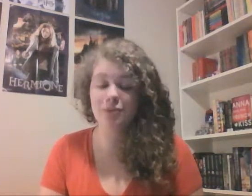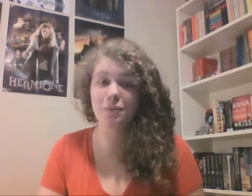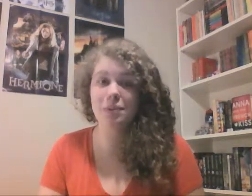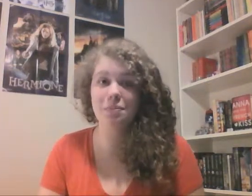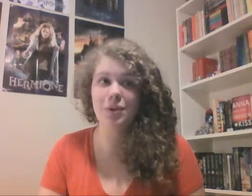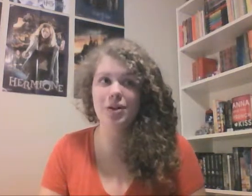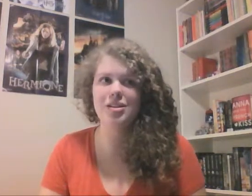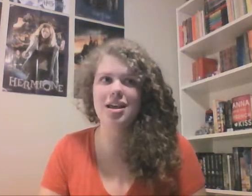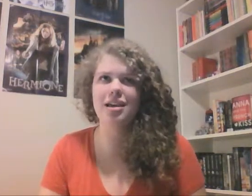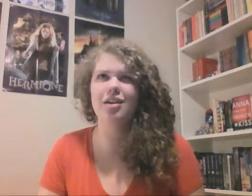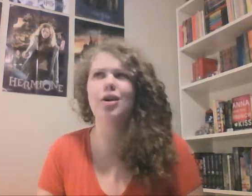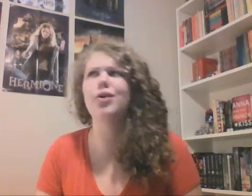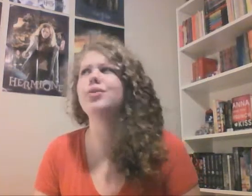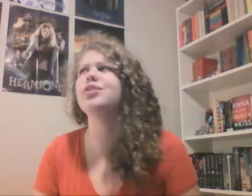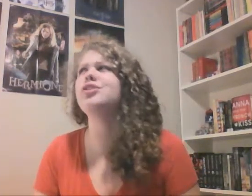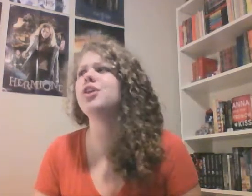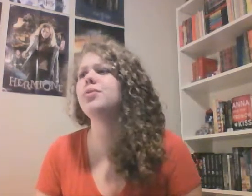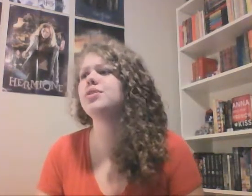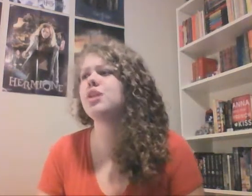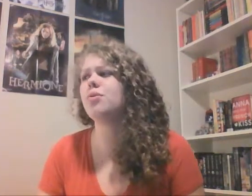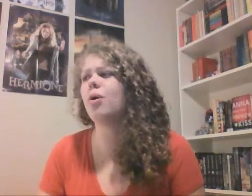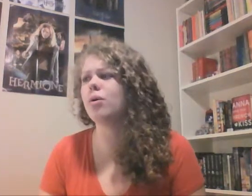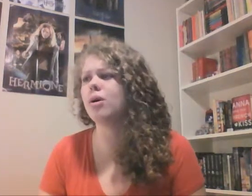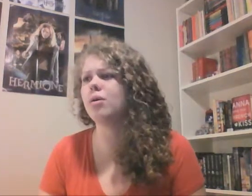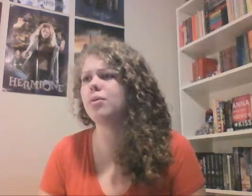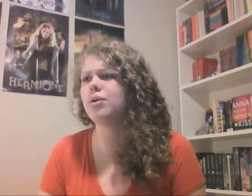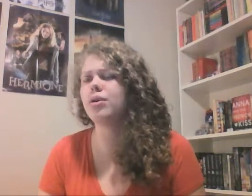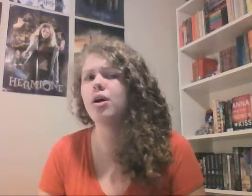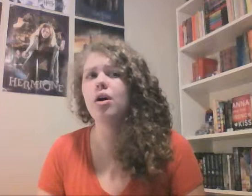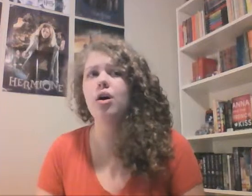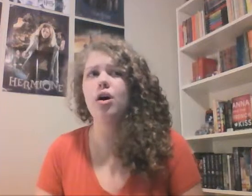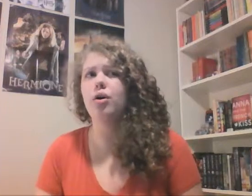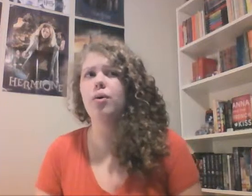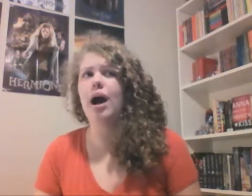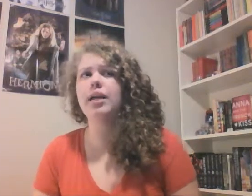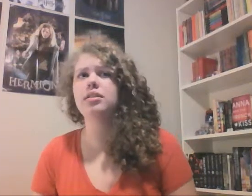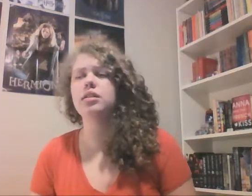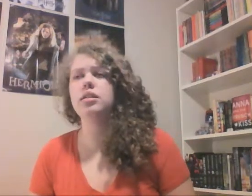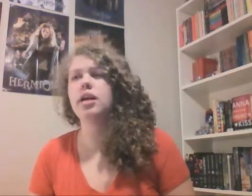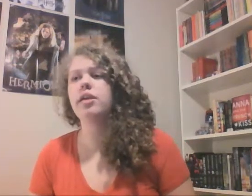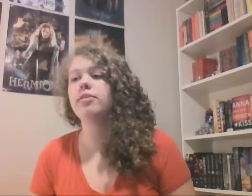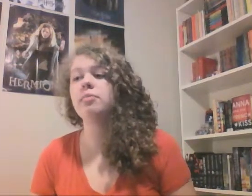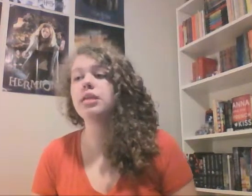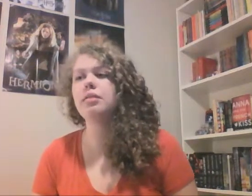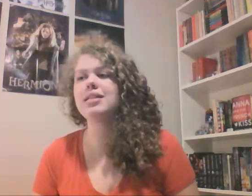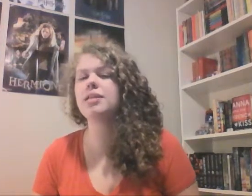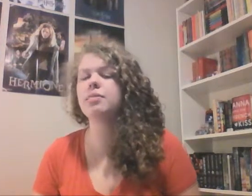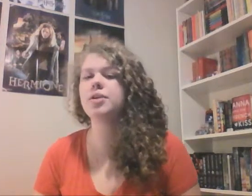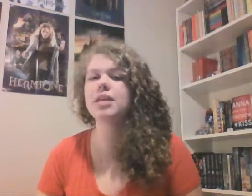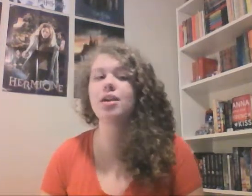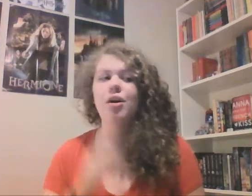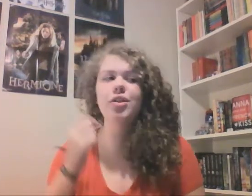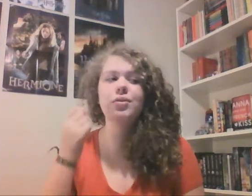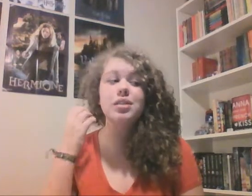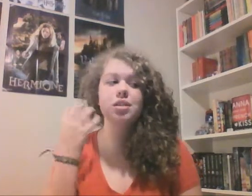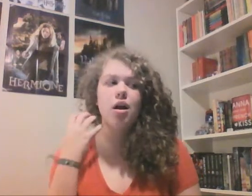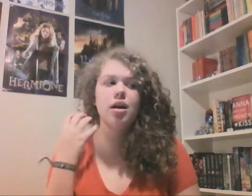when people are saying, oh, the show is so horrible. Oh, I, like, they've completely messed up the books. And although it's not